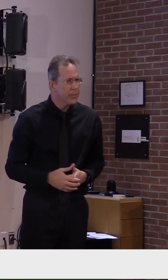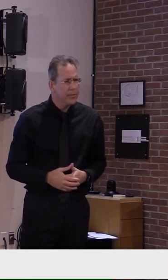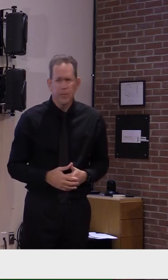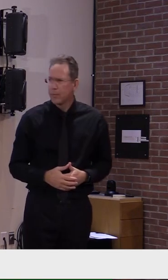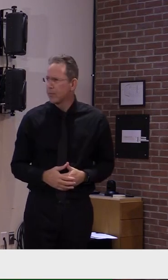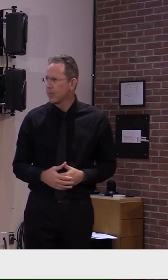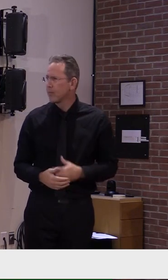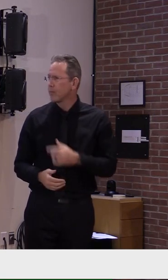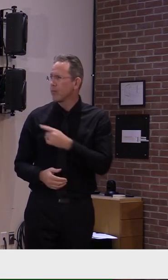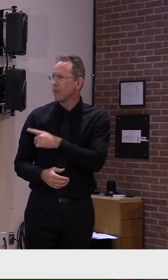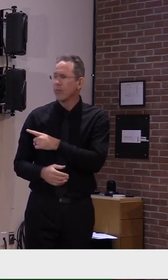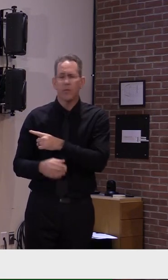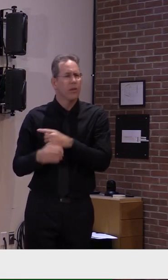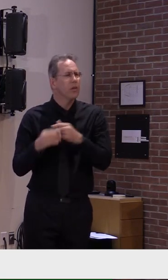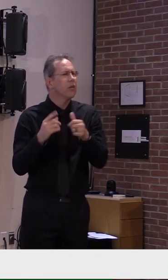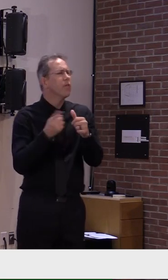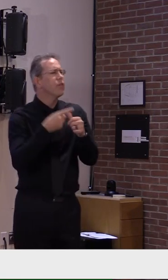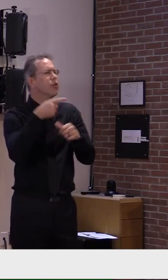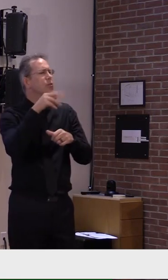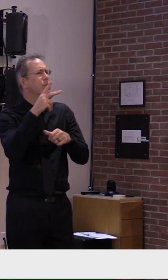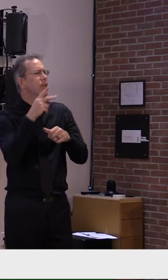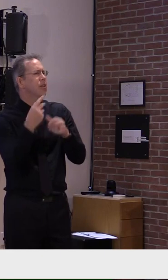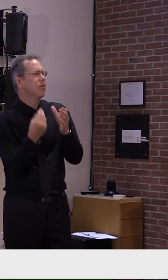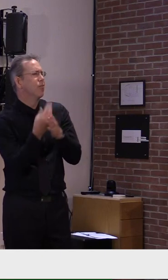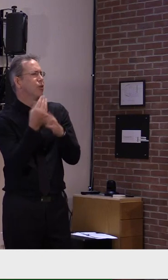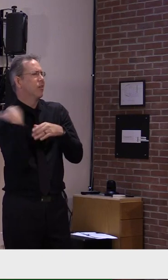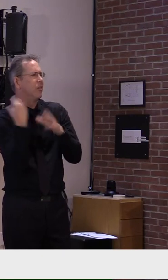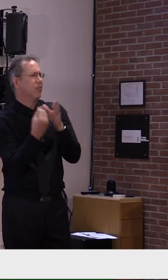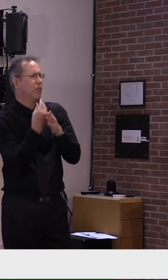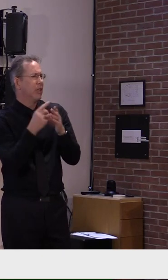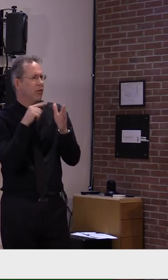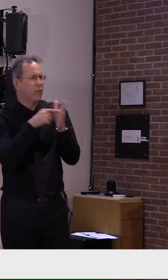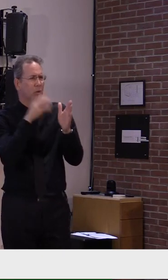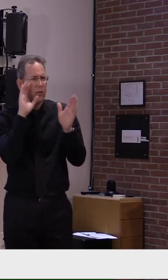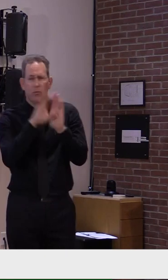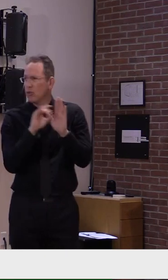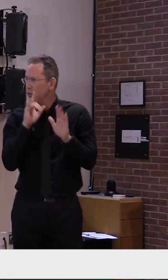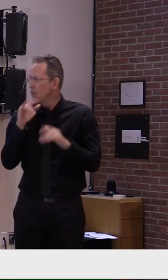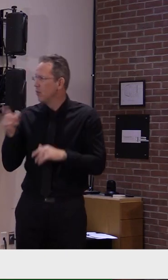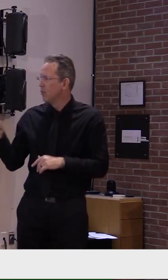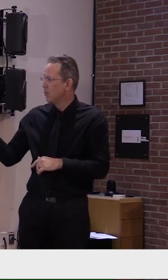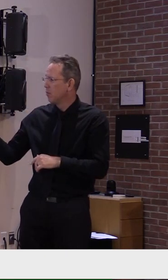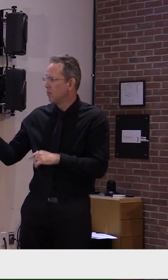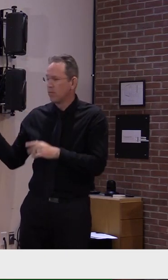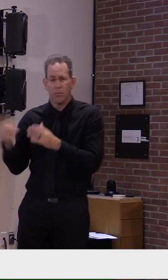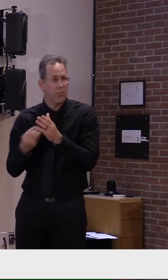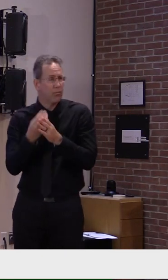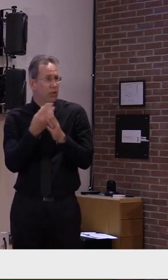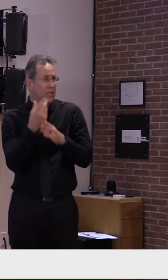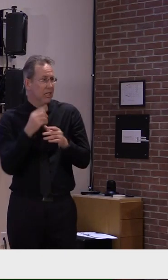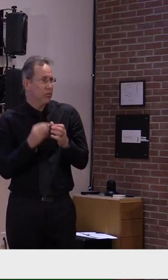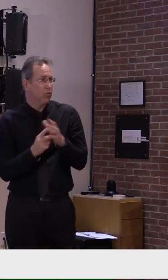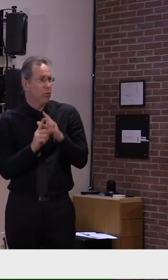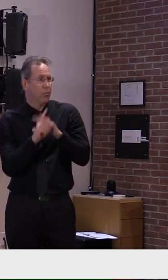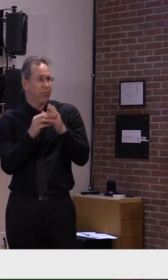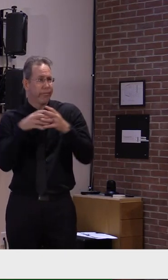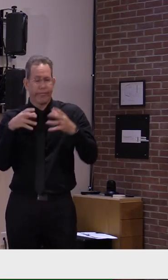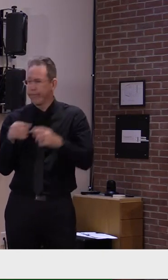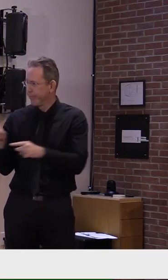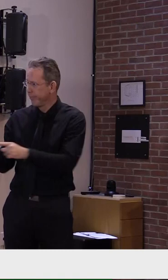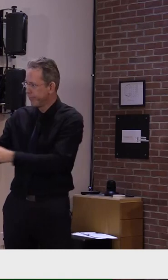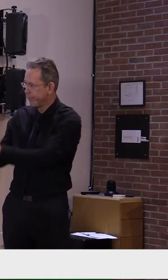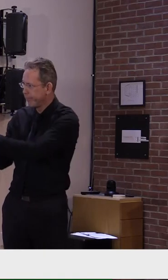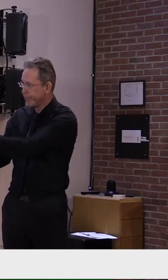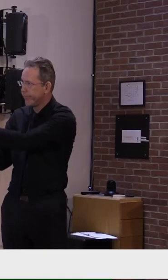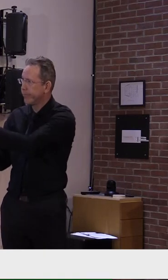talk about were a little different than each other. We've talked about this before, but I think it's important to reiterate because the trend has continued. When you look